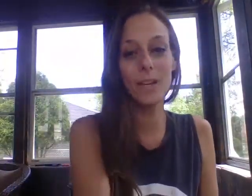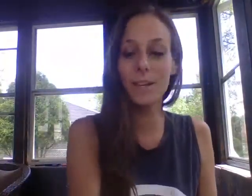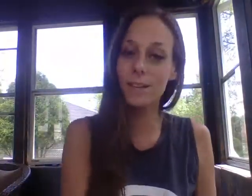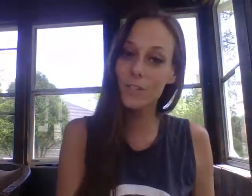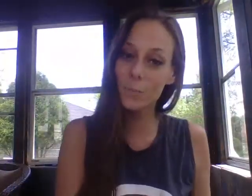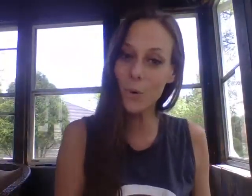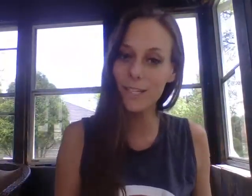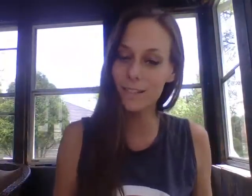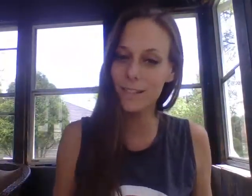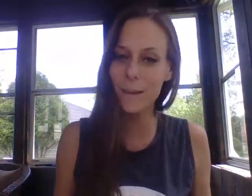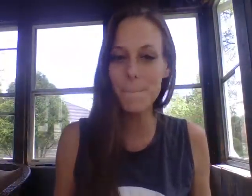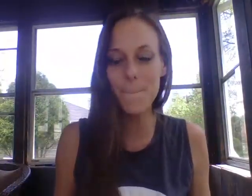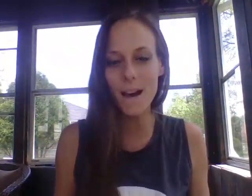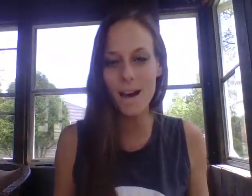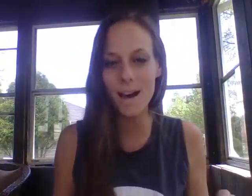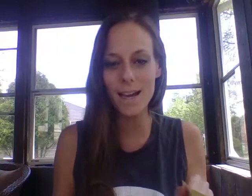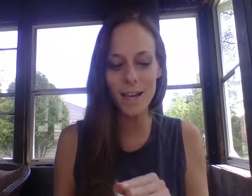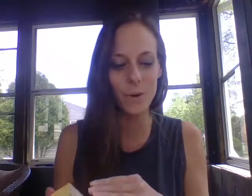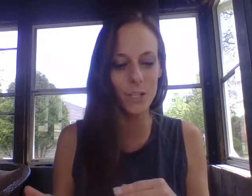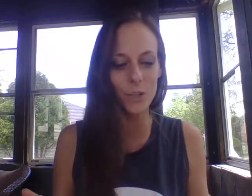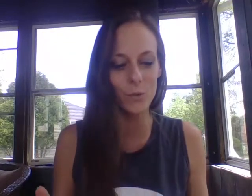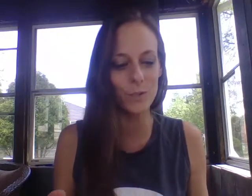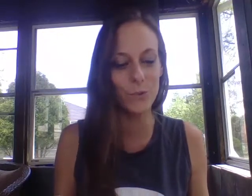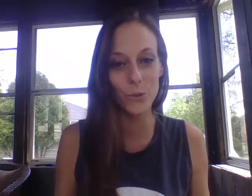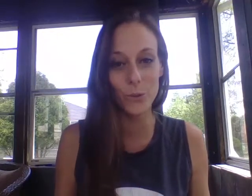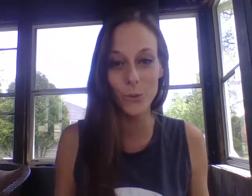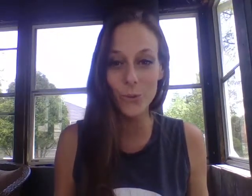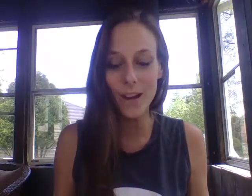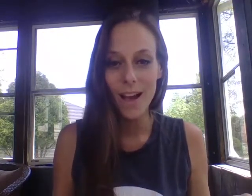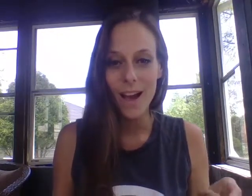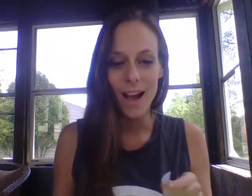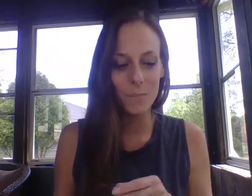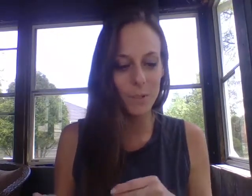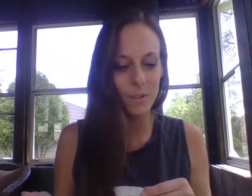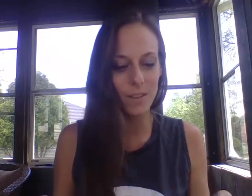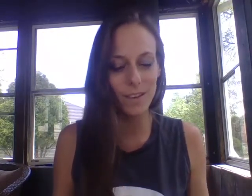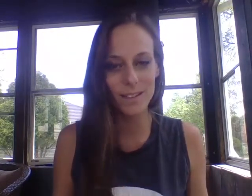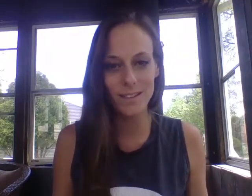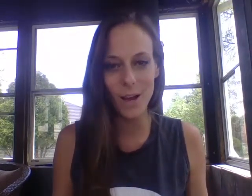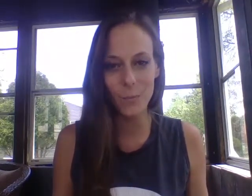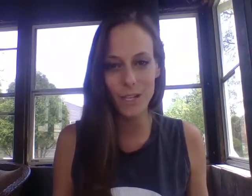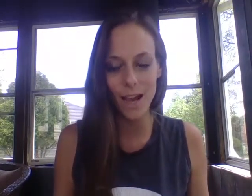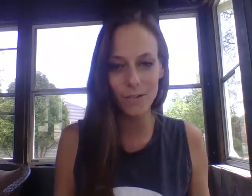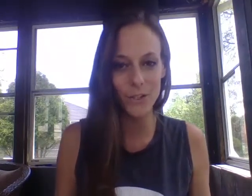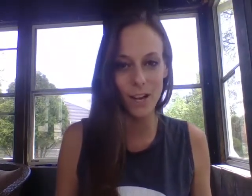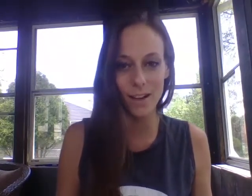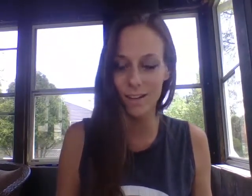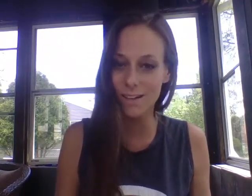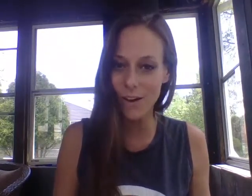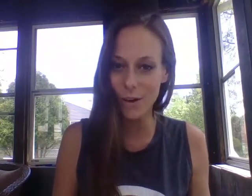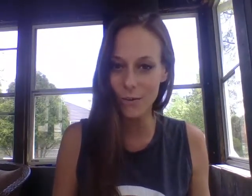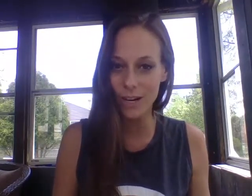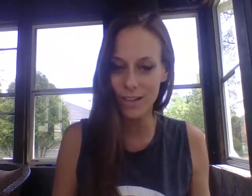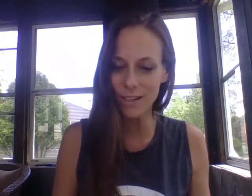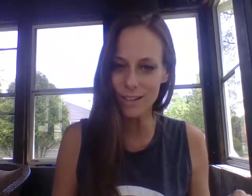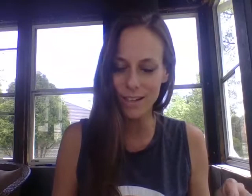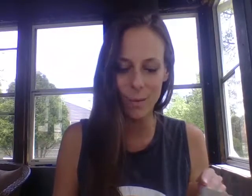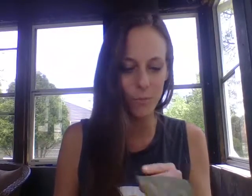sports but I wanted to review some of the things that we have done already in the couple